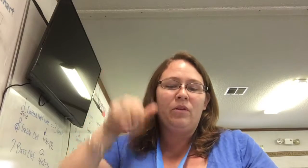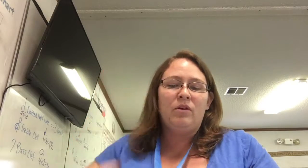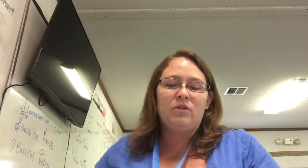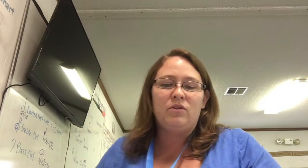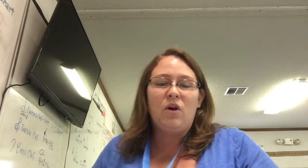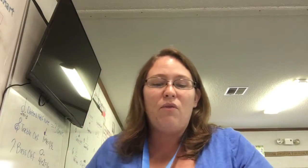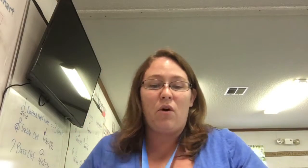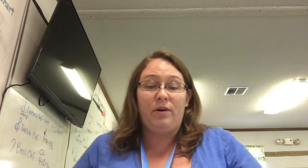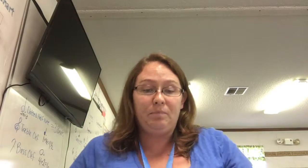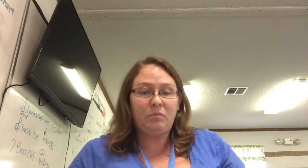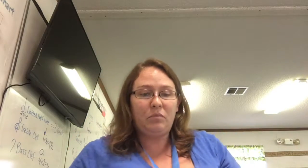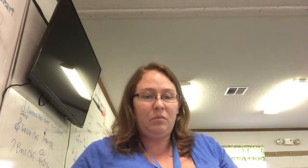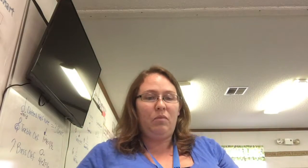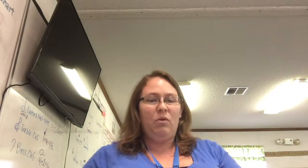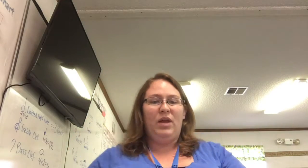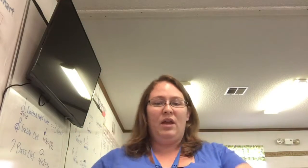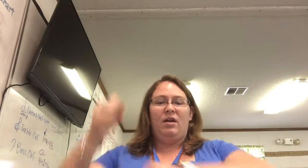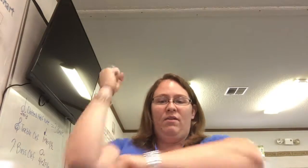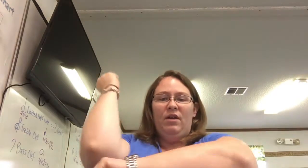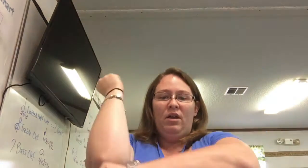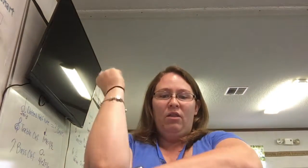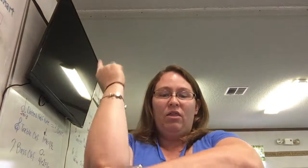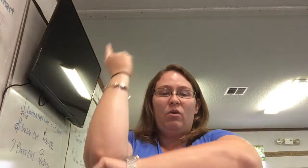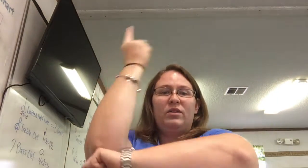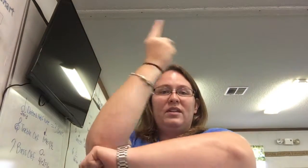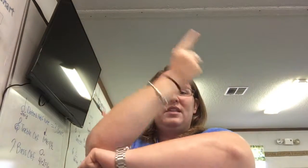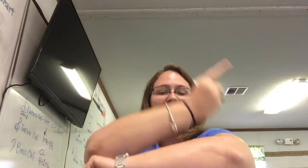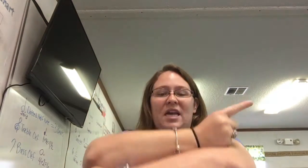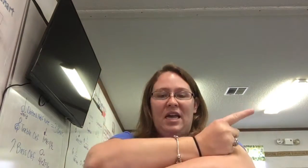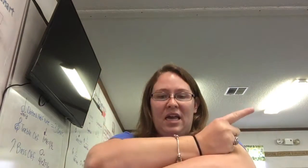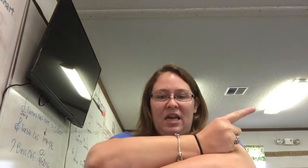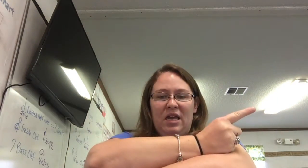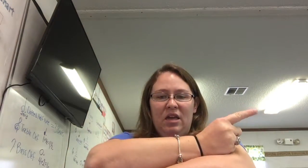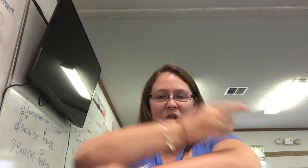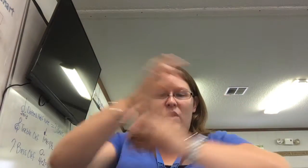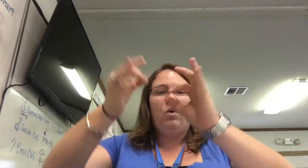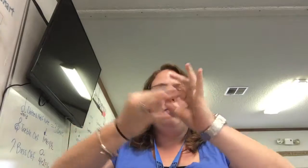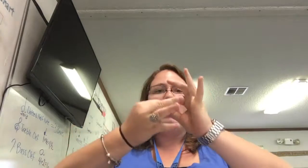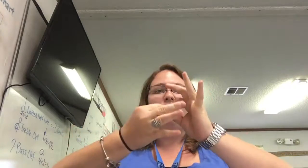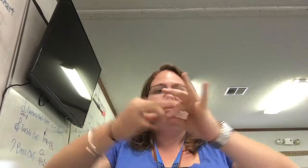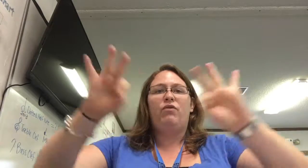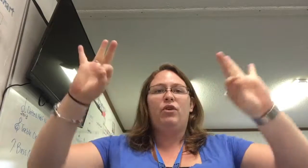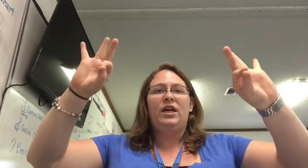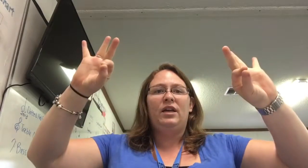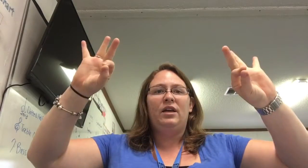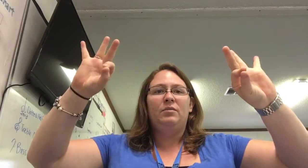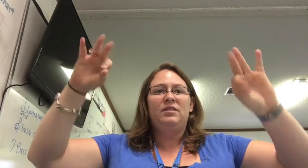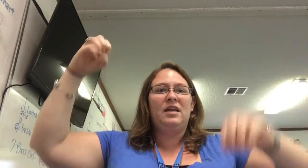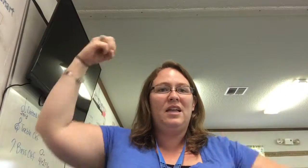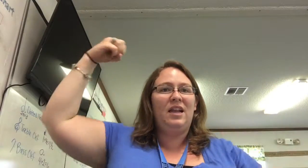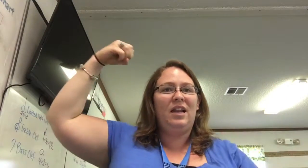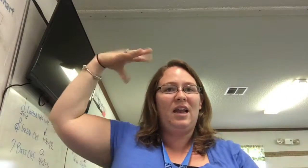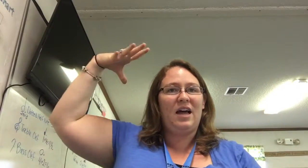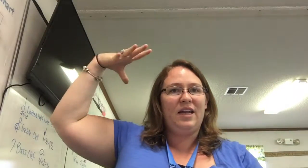So so far we have there was a day when freedom's light